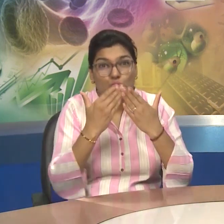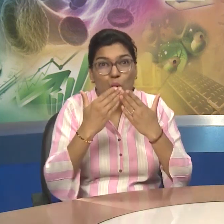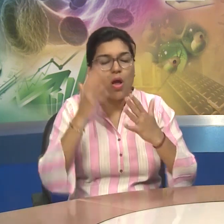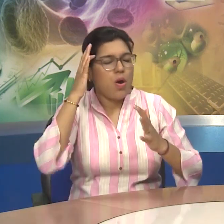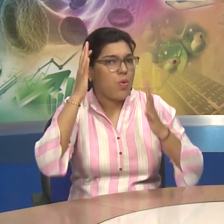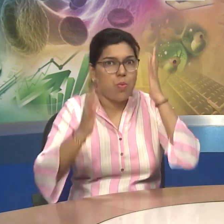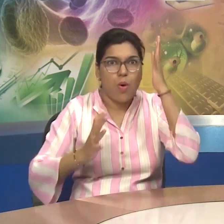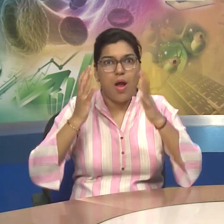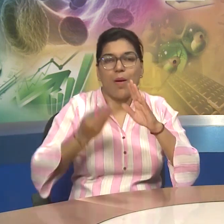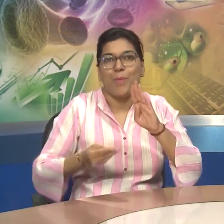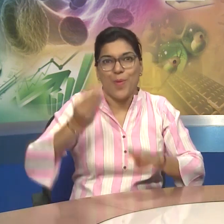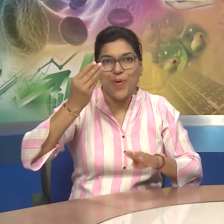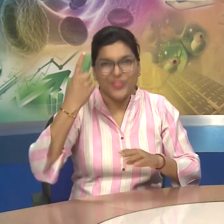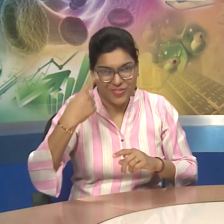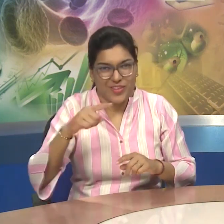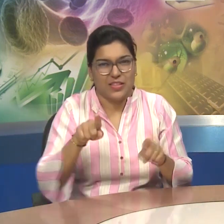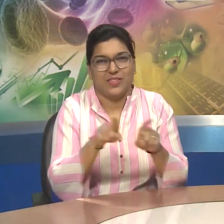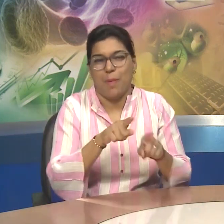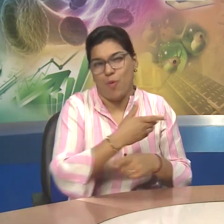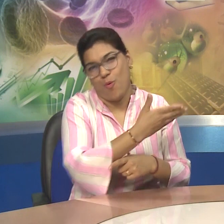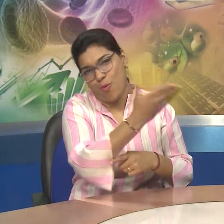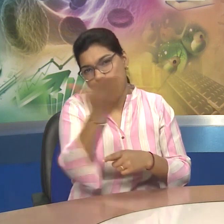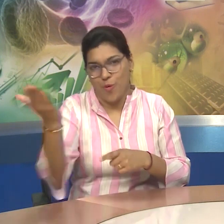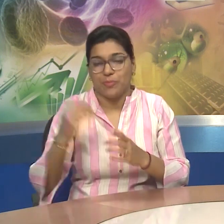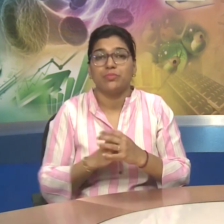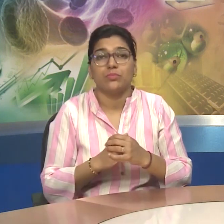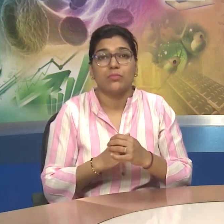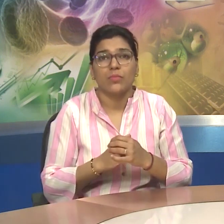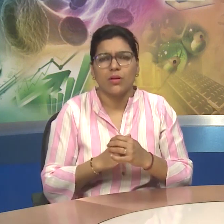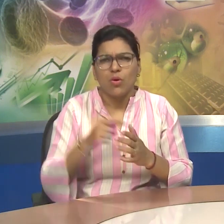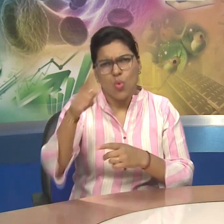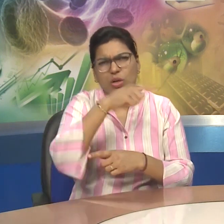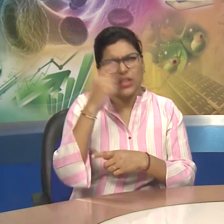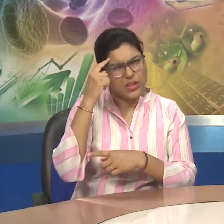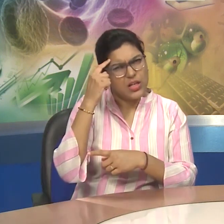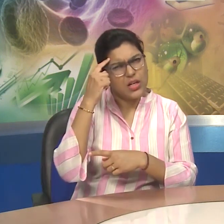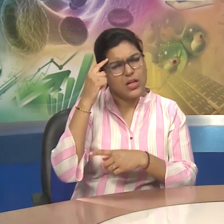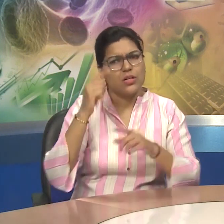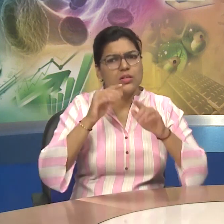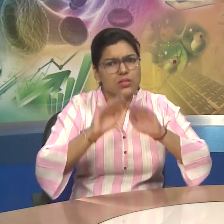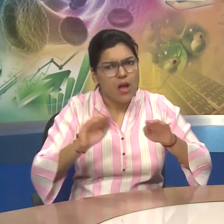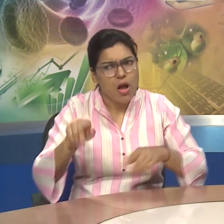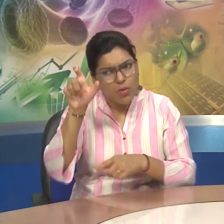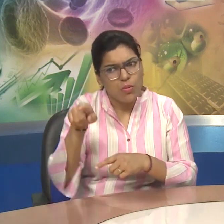Before examinations, many students are under